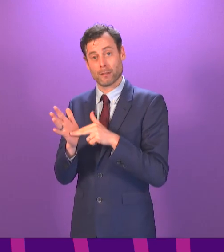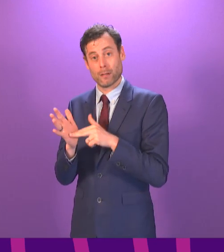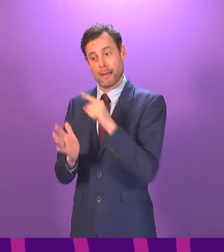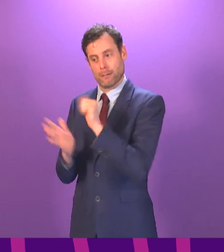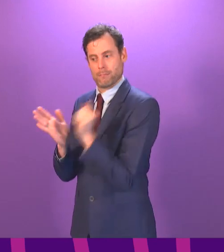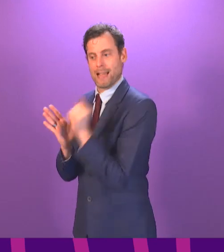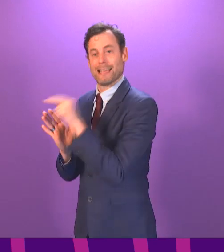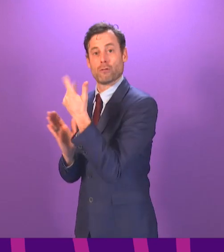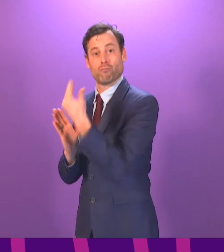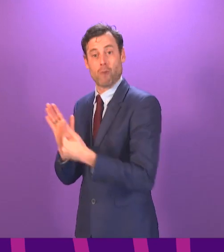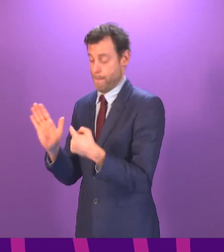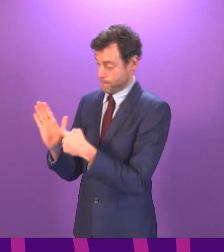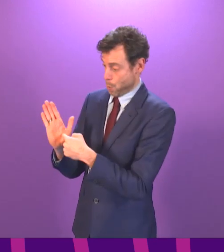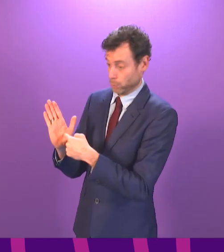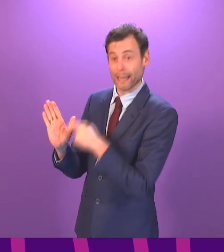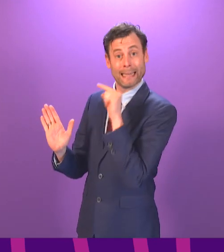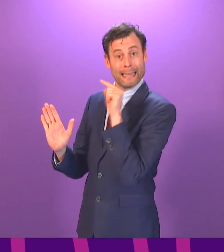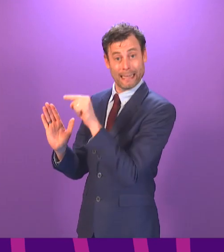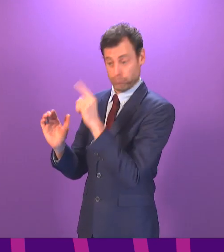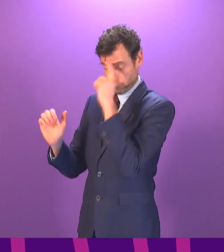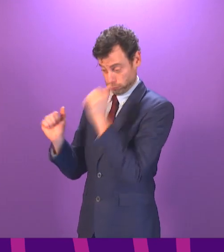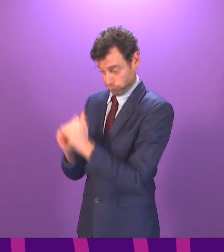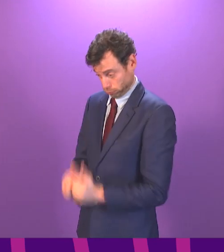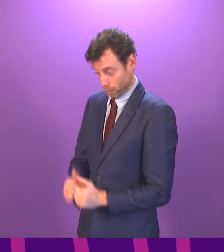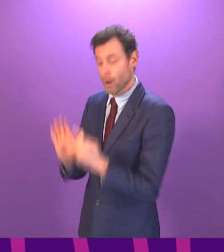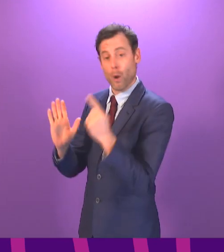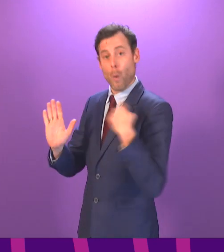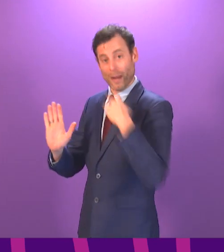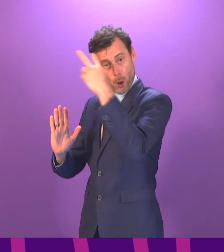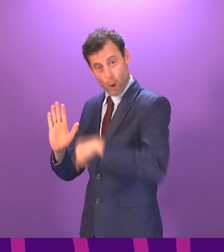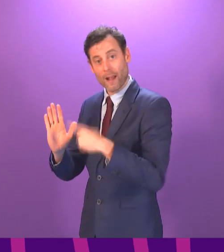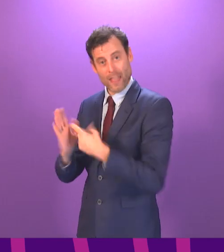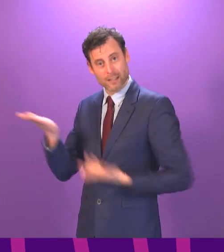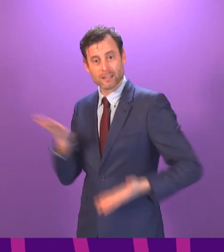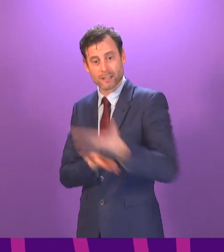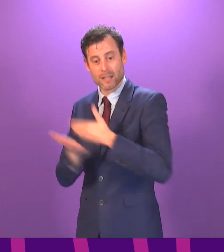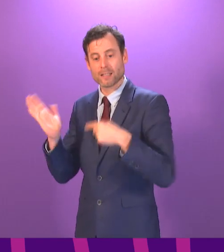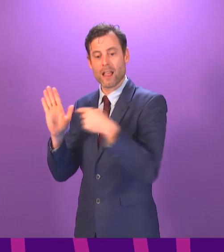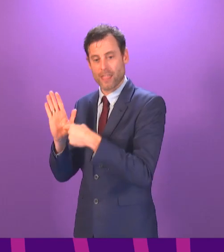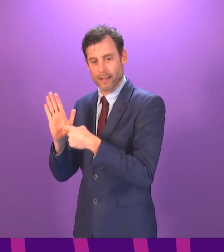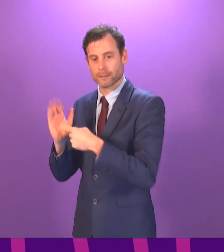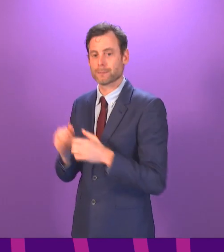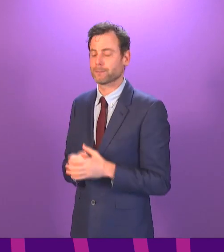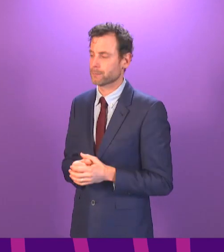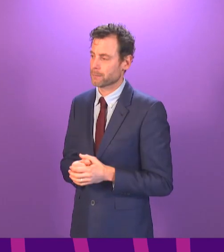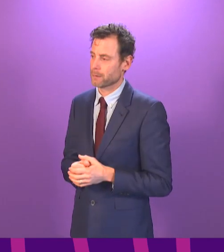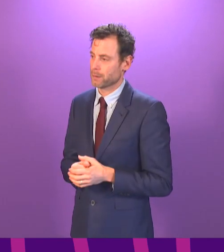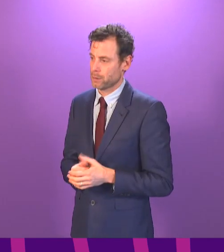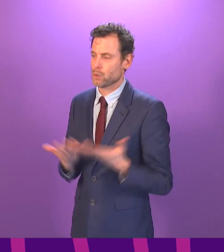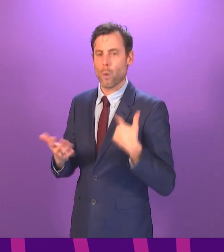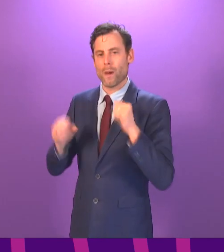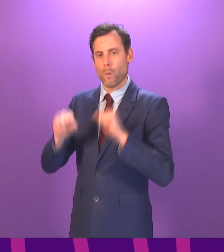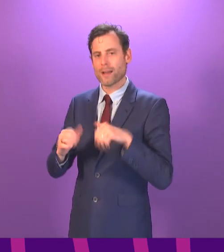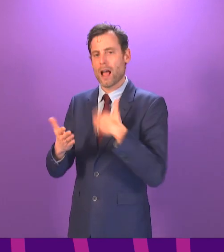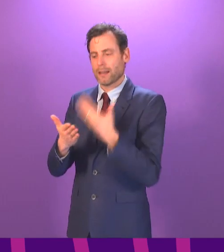on the basis of whatever findings he arrives at, just as we will no doubt have an open discussion when the committee arrives at whatever findings it